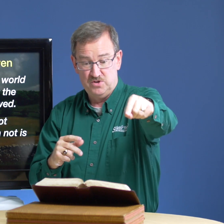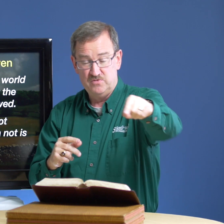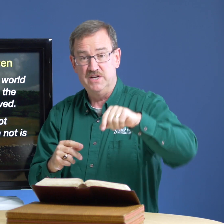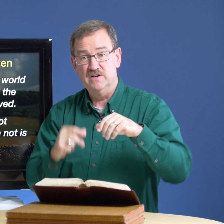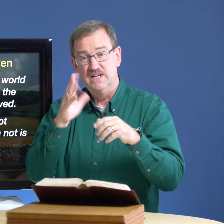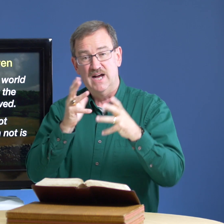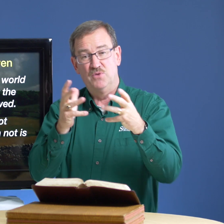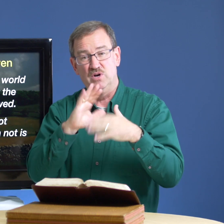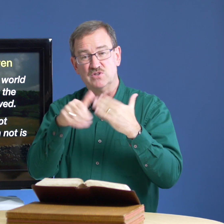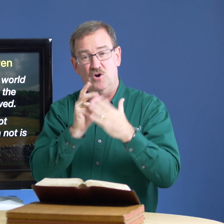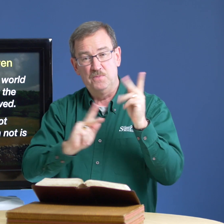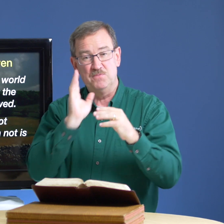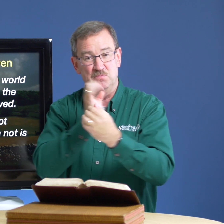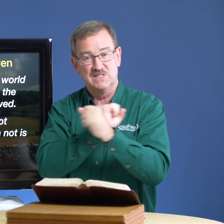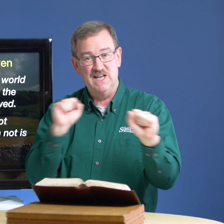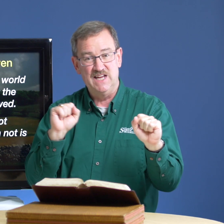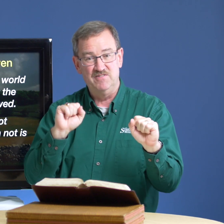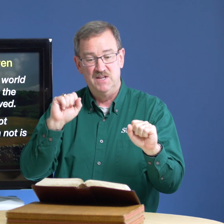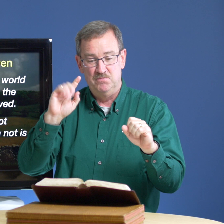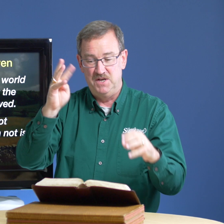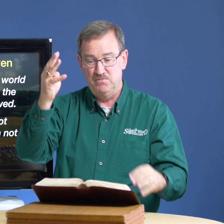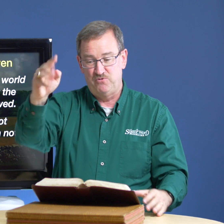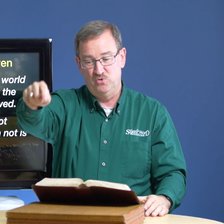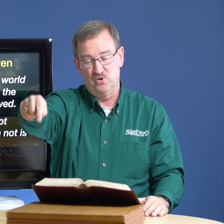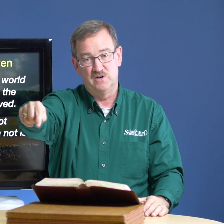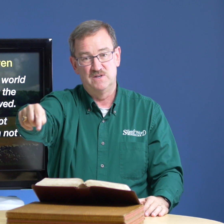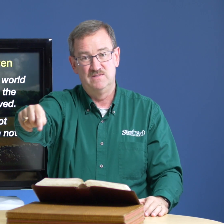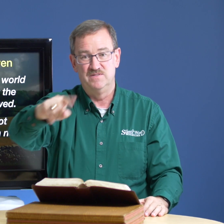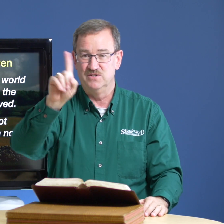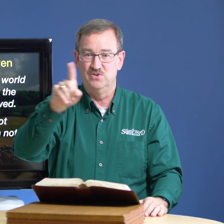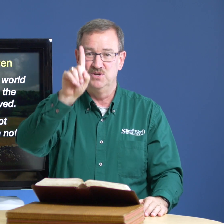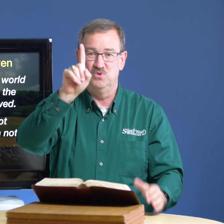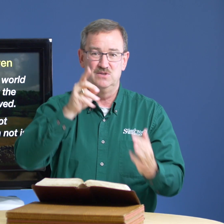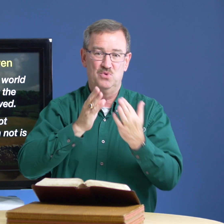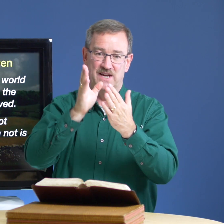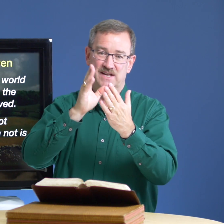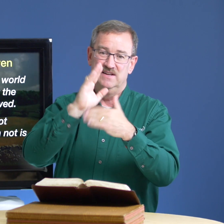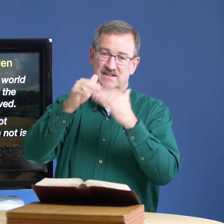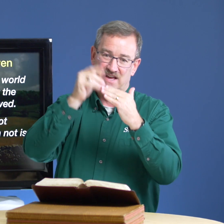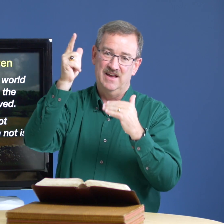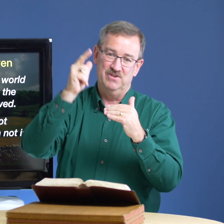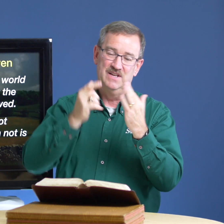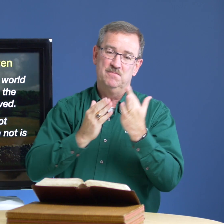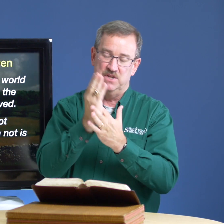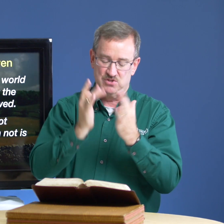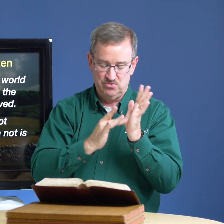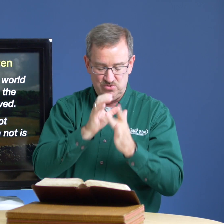one over here god wants all people to be saved but number four there's only one way to heaven it's through